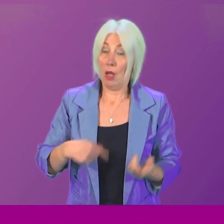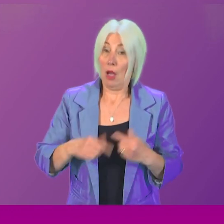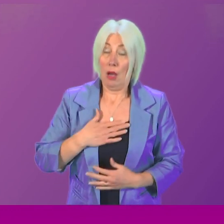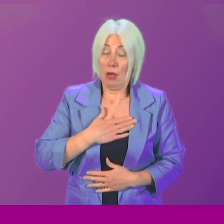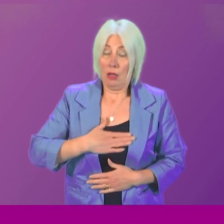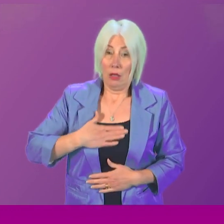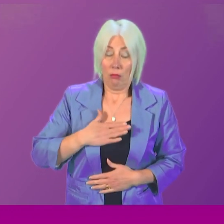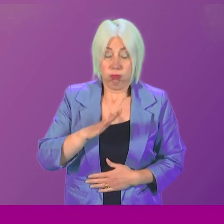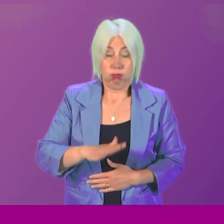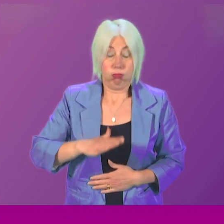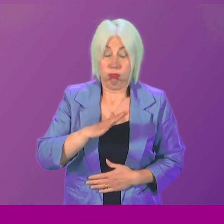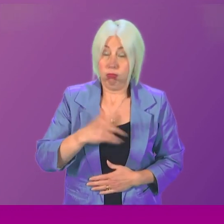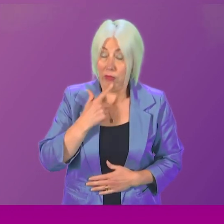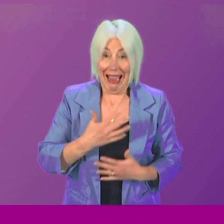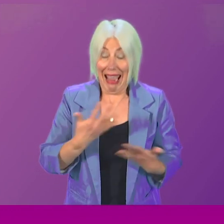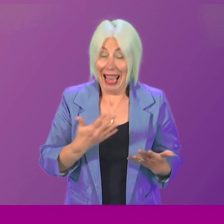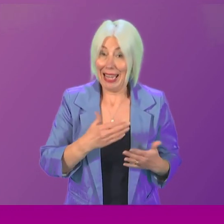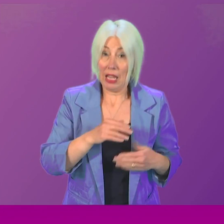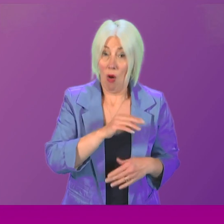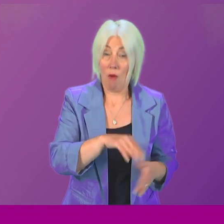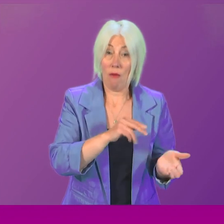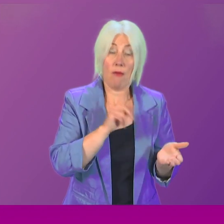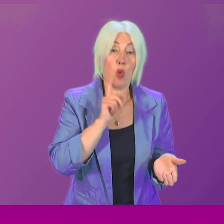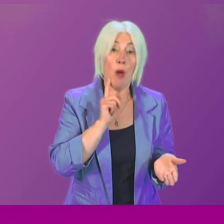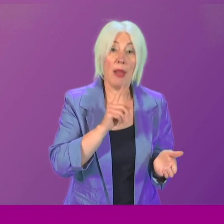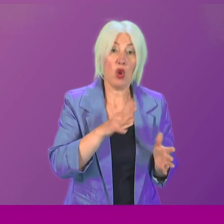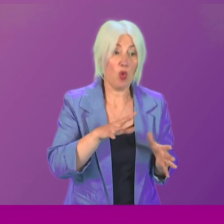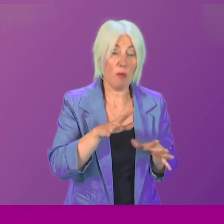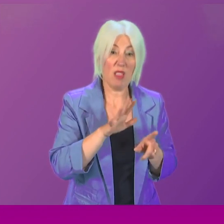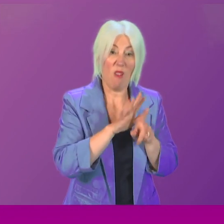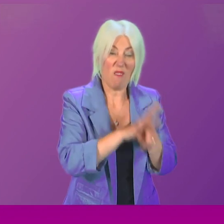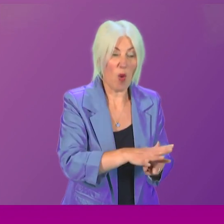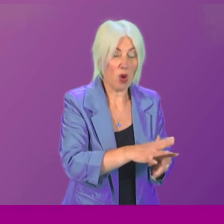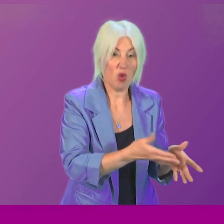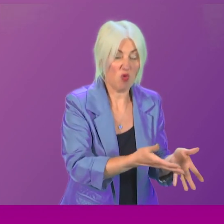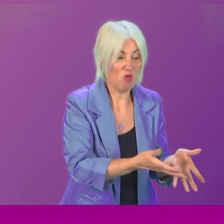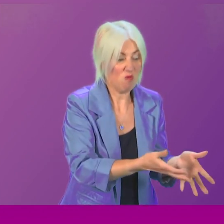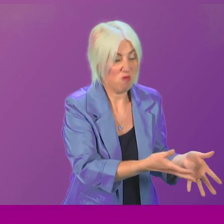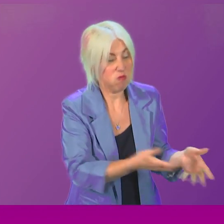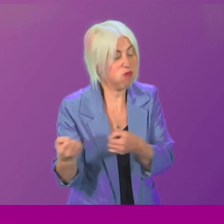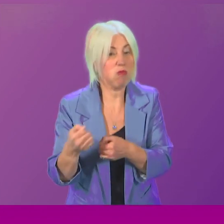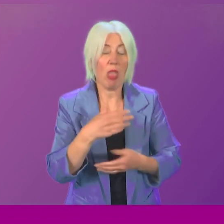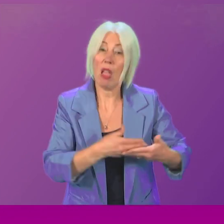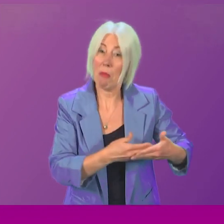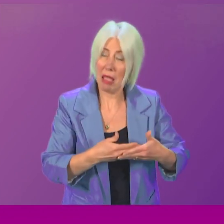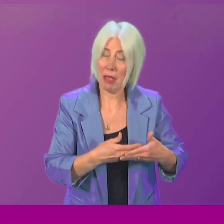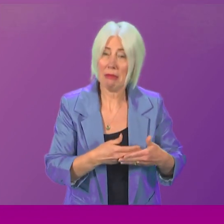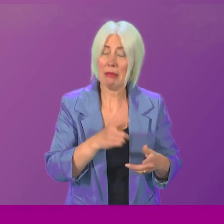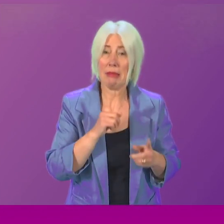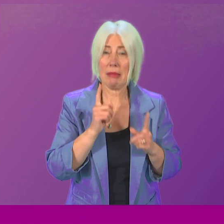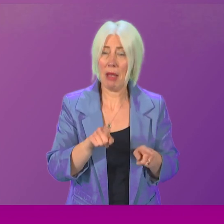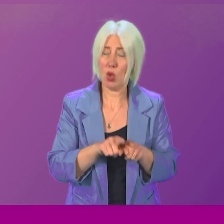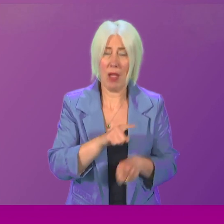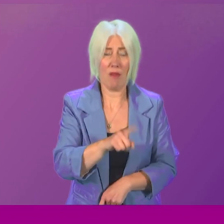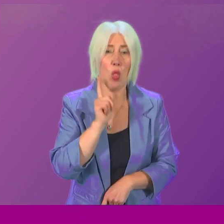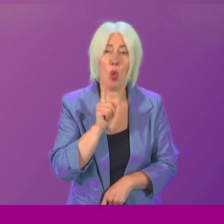for any woman who had their child forcibly taken away. But that is added to by the sympathy we have for the